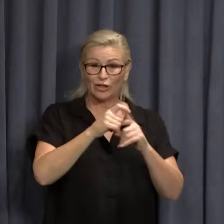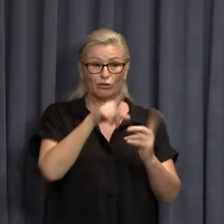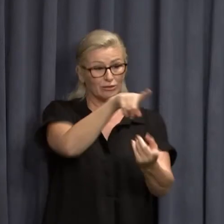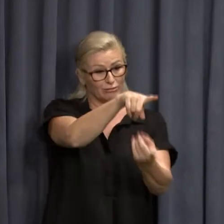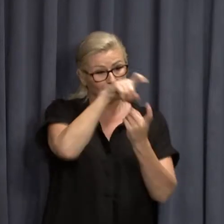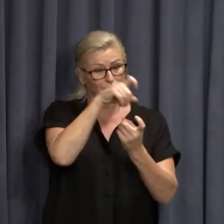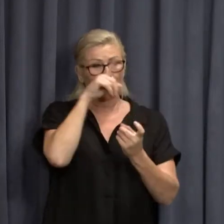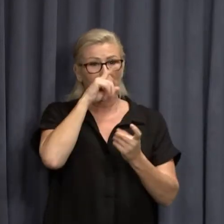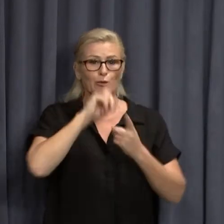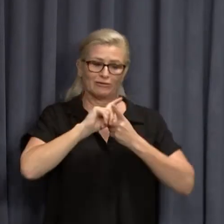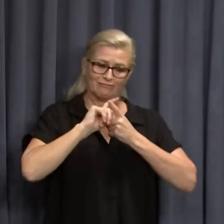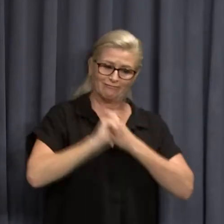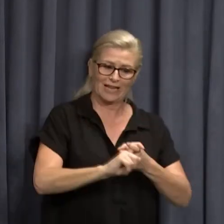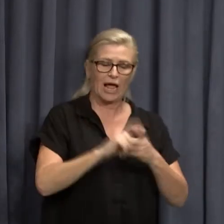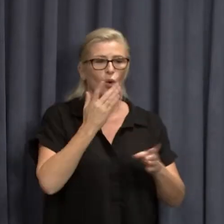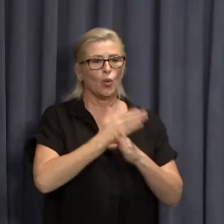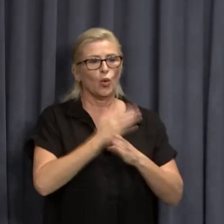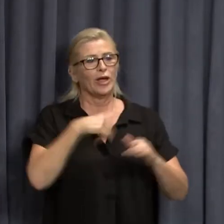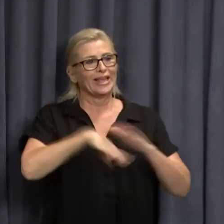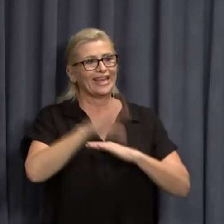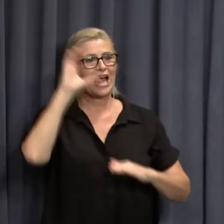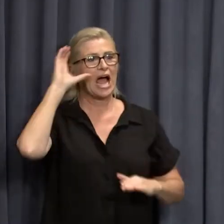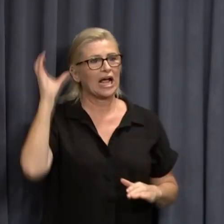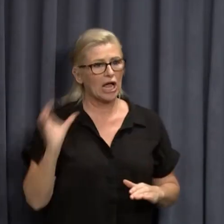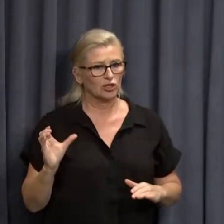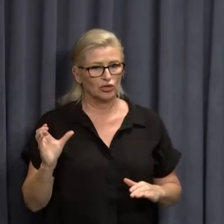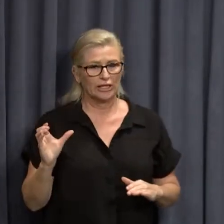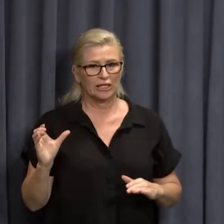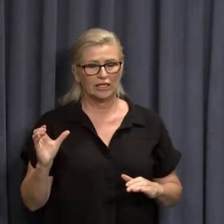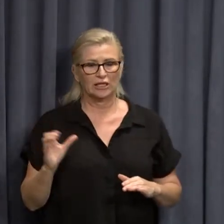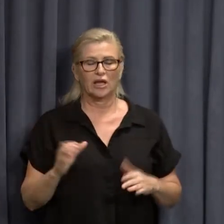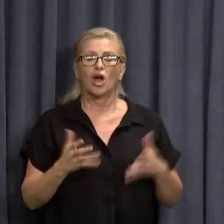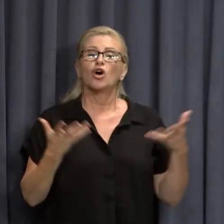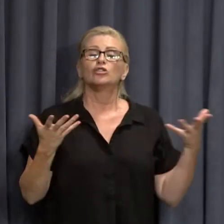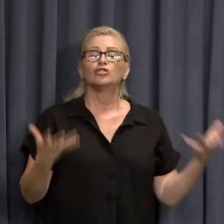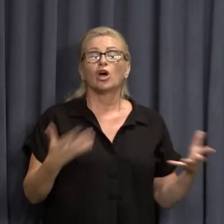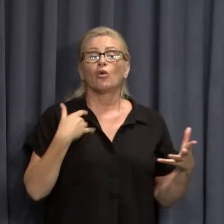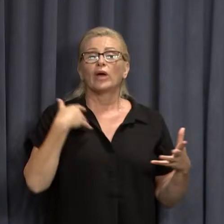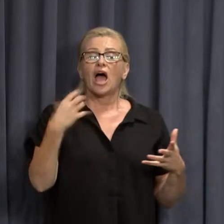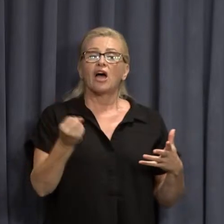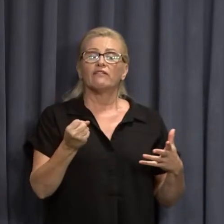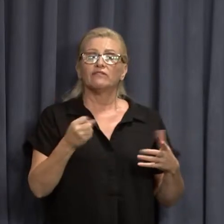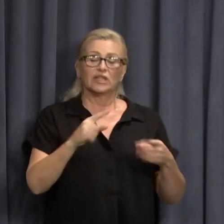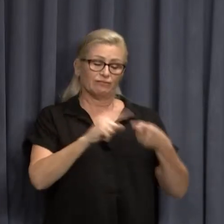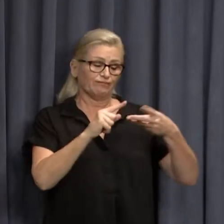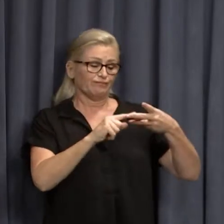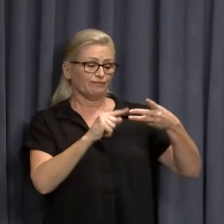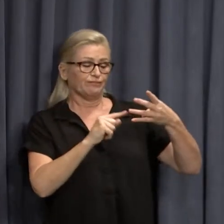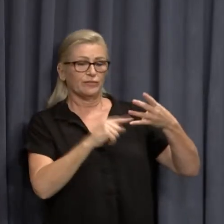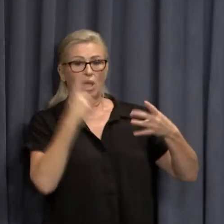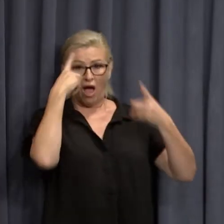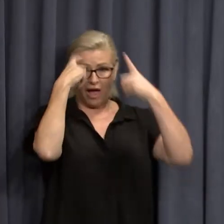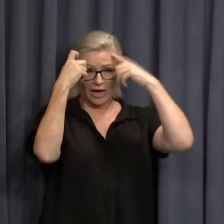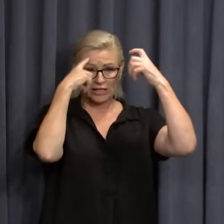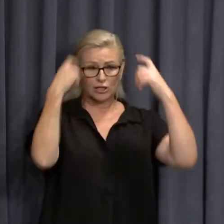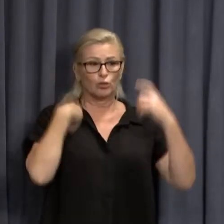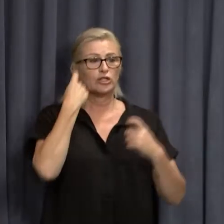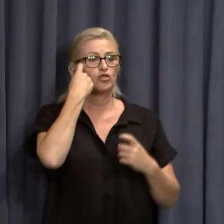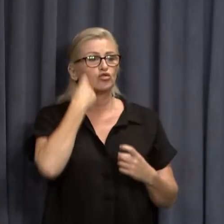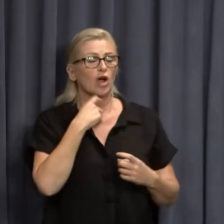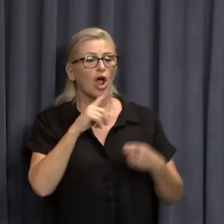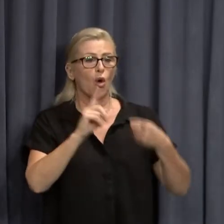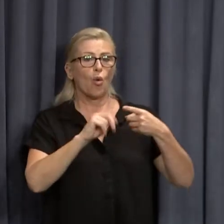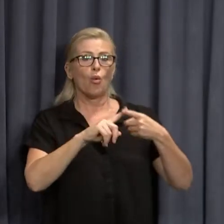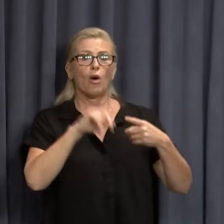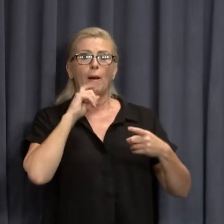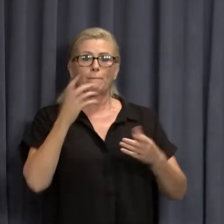medical staff and nursing staff into regional areas. So there's a number of strategies that are being employed. One of them is